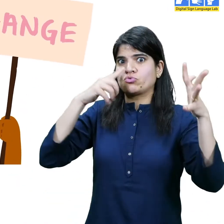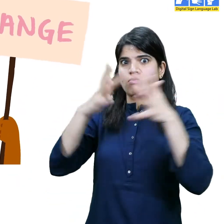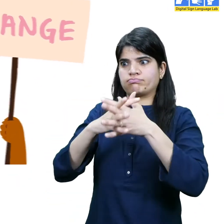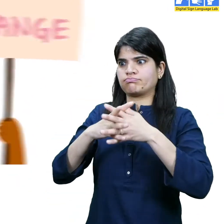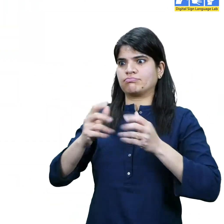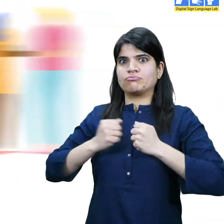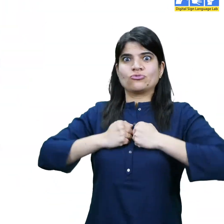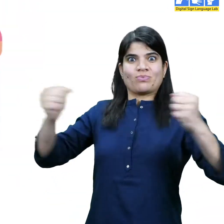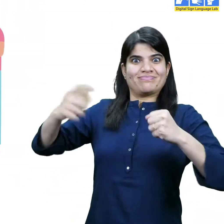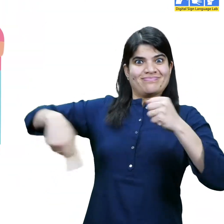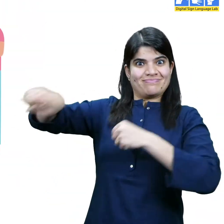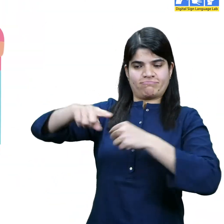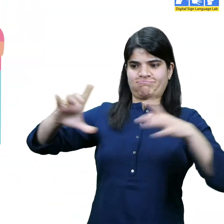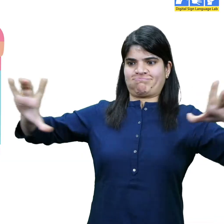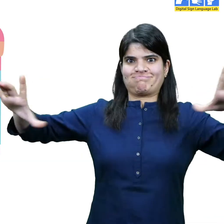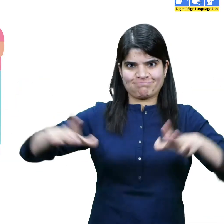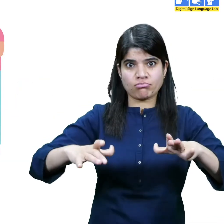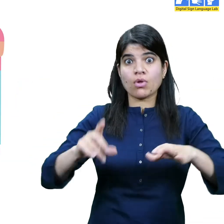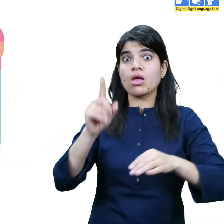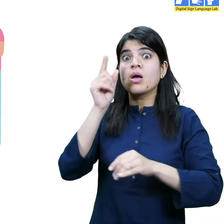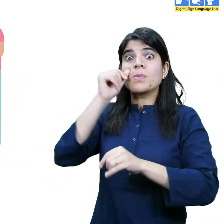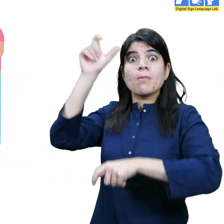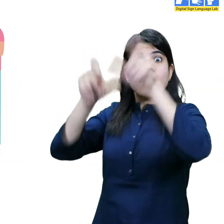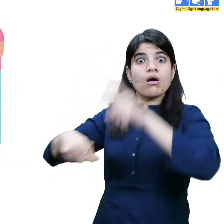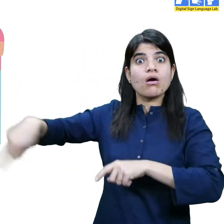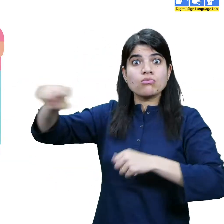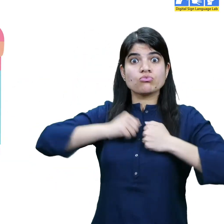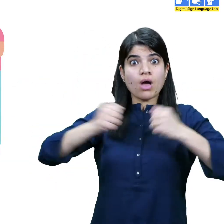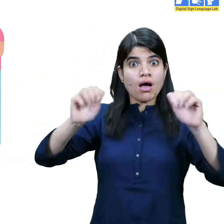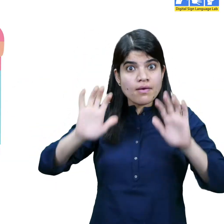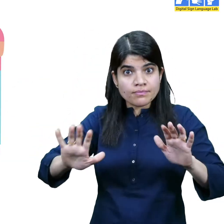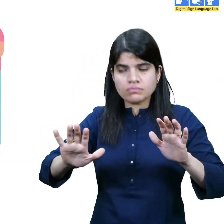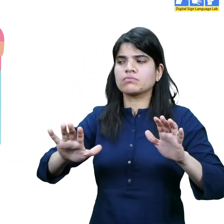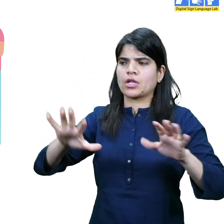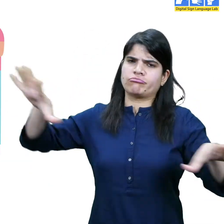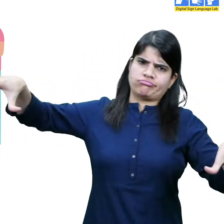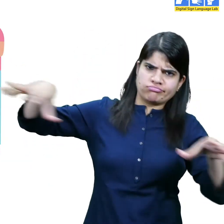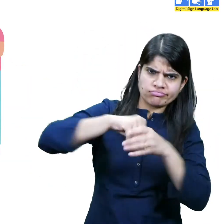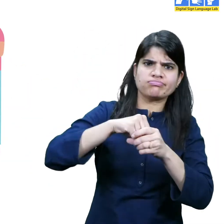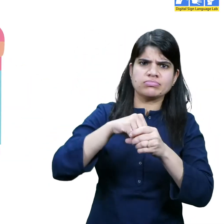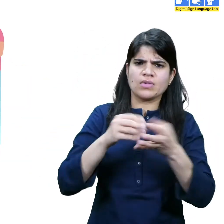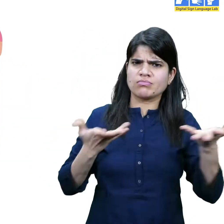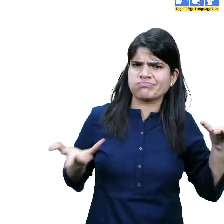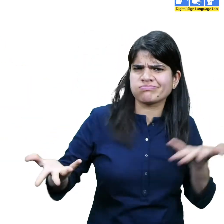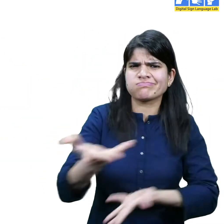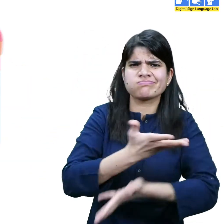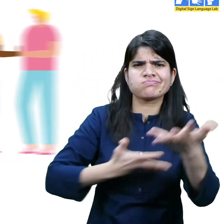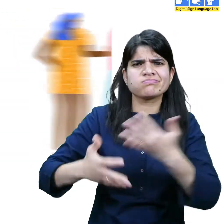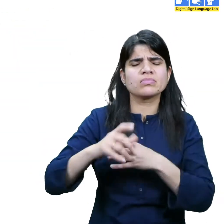through the tireless efforts of brave men and women fighting together